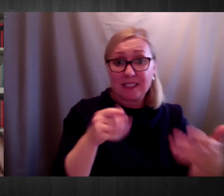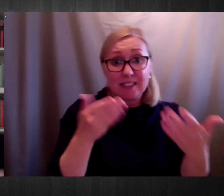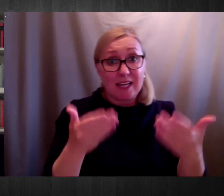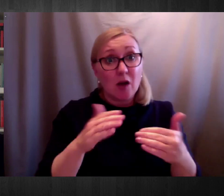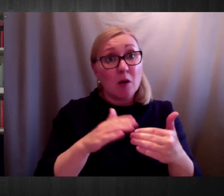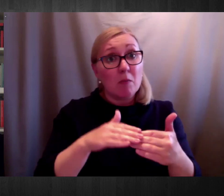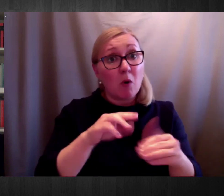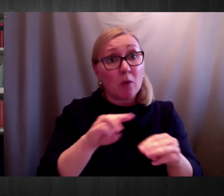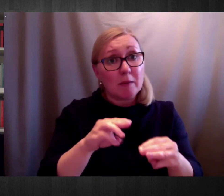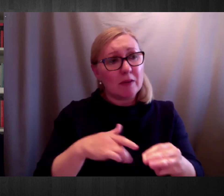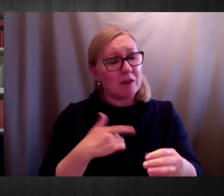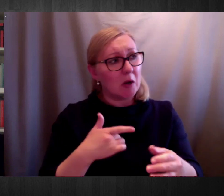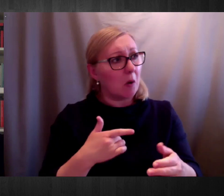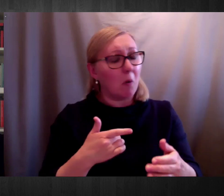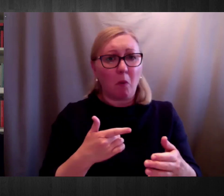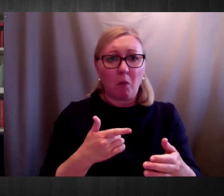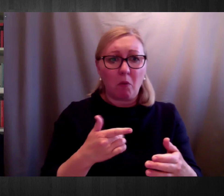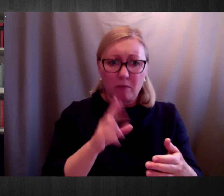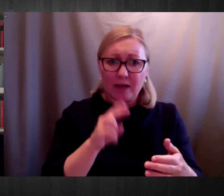the new discovery of the COVID crisis.